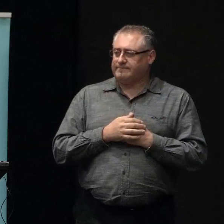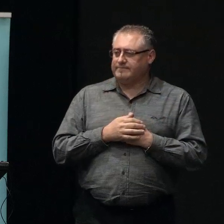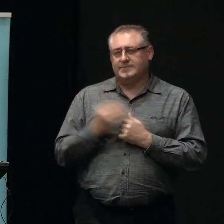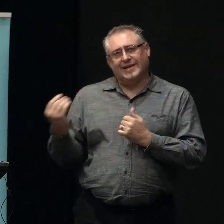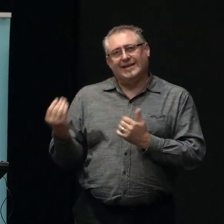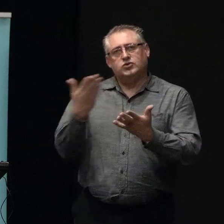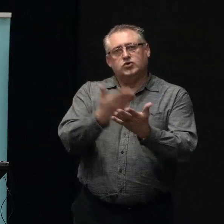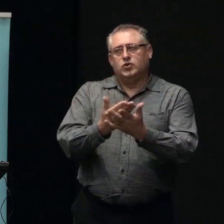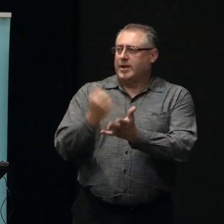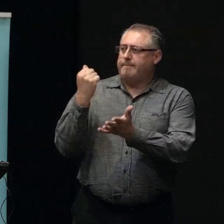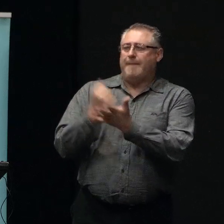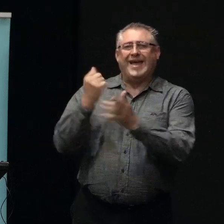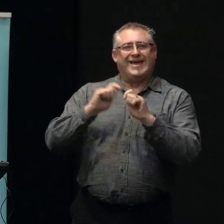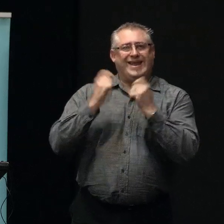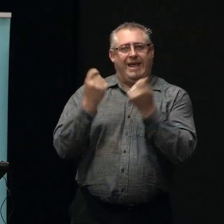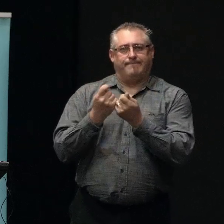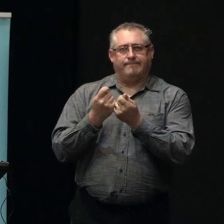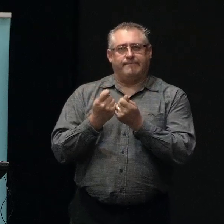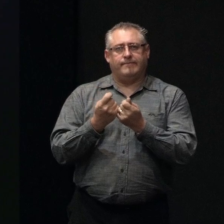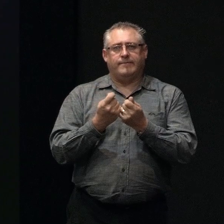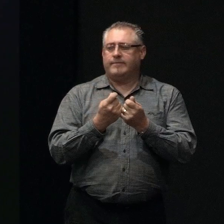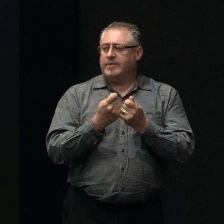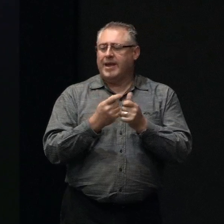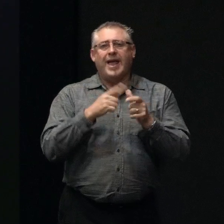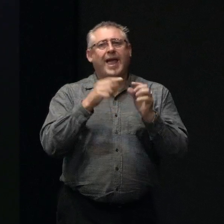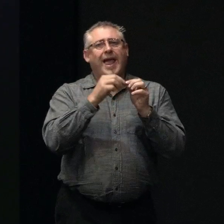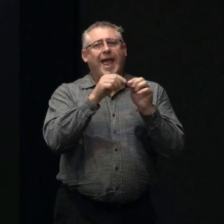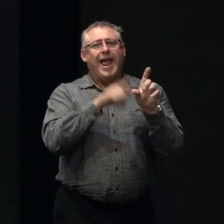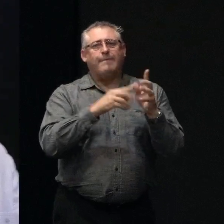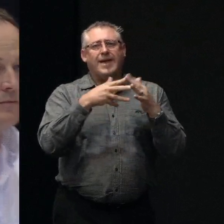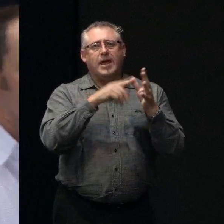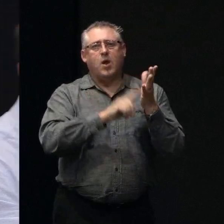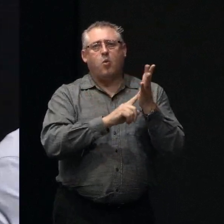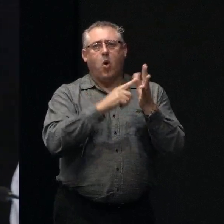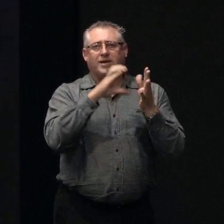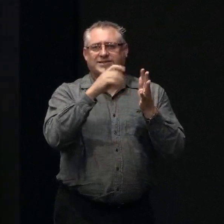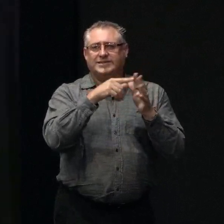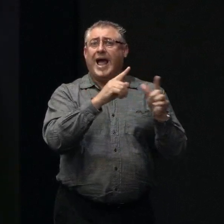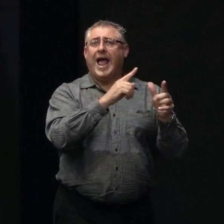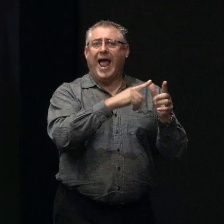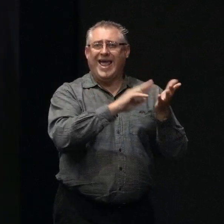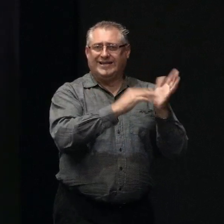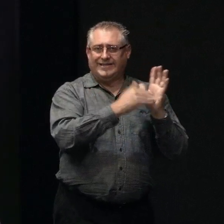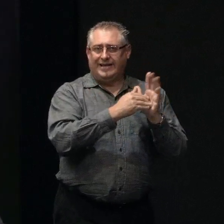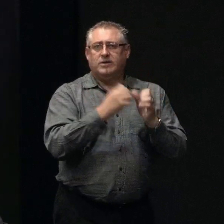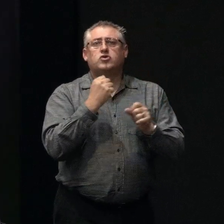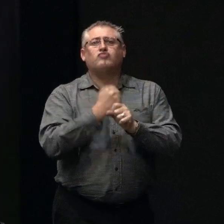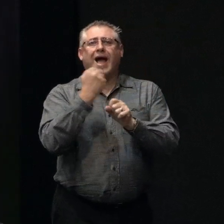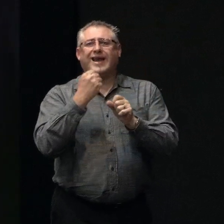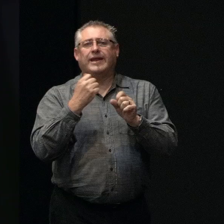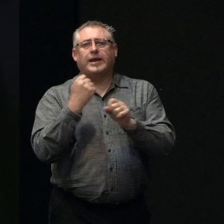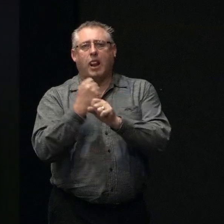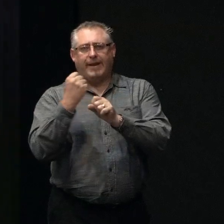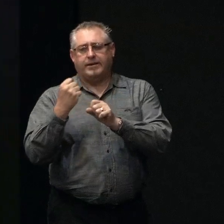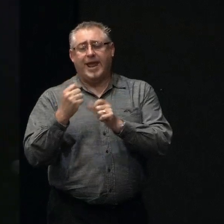the banking team. We've got Abby Wallace with us from ANZ. We've got Grant Gilbert here from